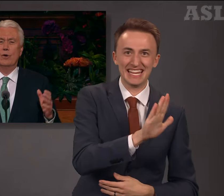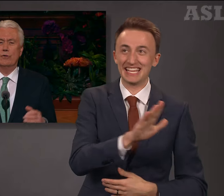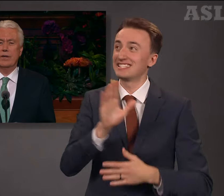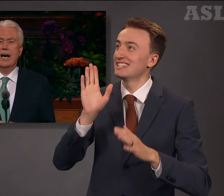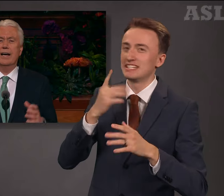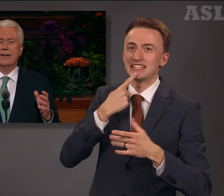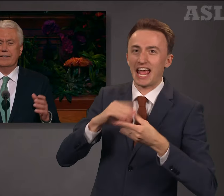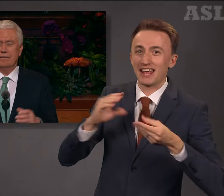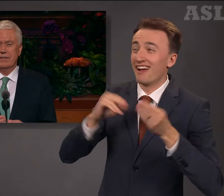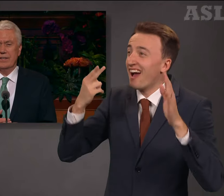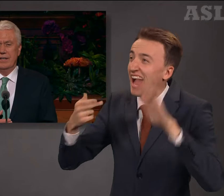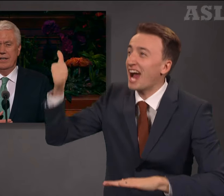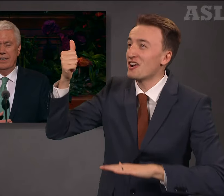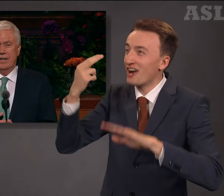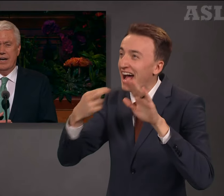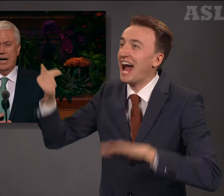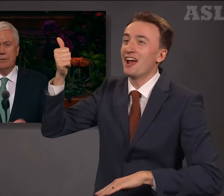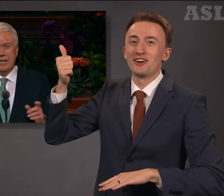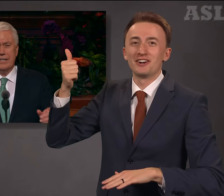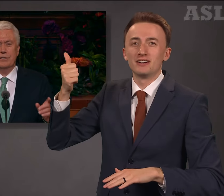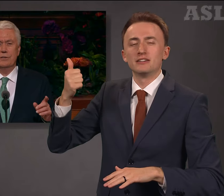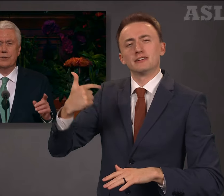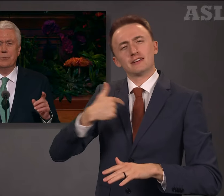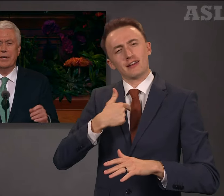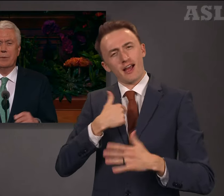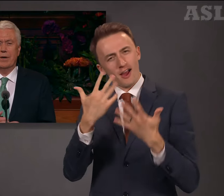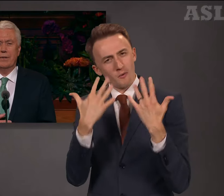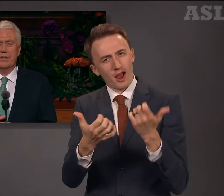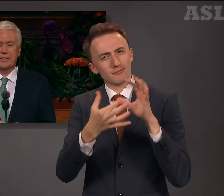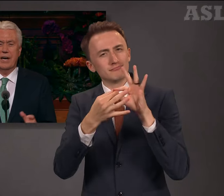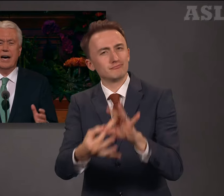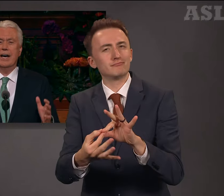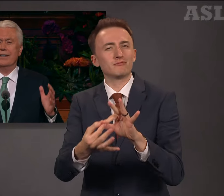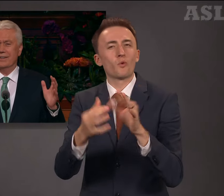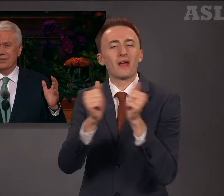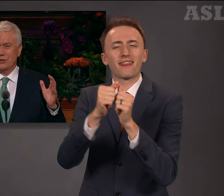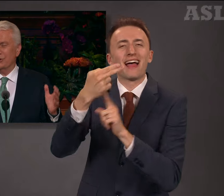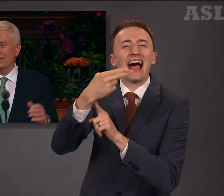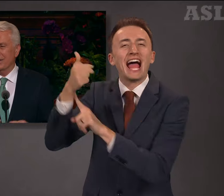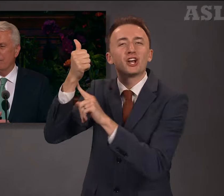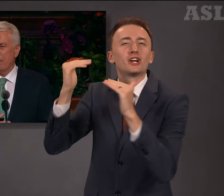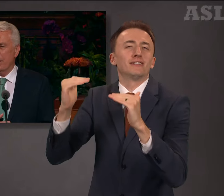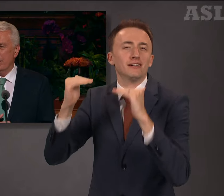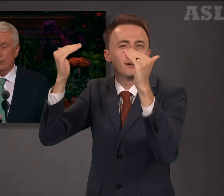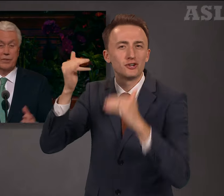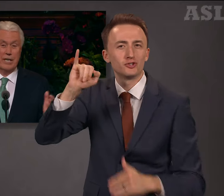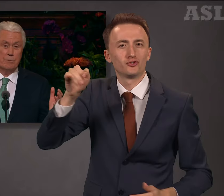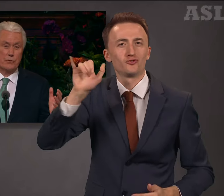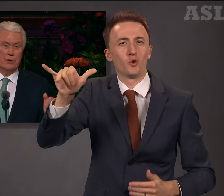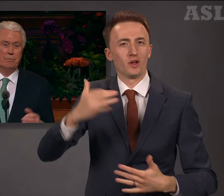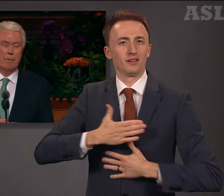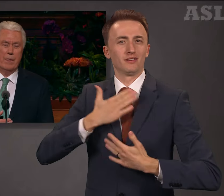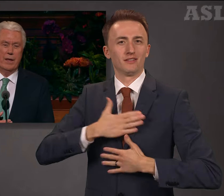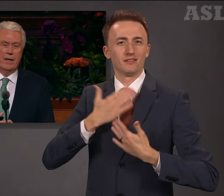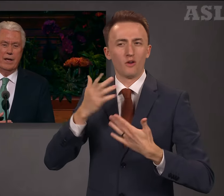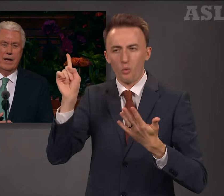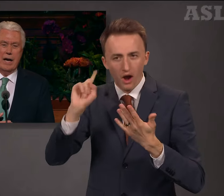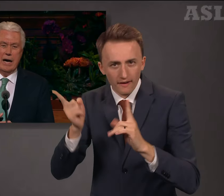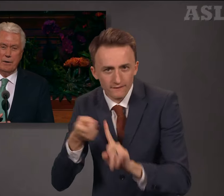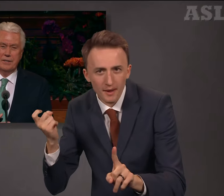Orville, Hire!, I would like to speak about this higher joy, where it comes from, how it